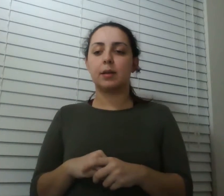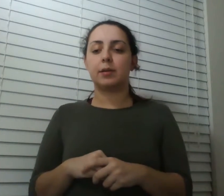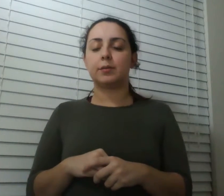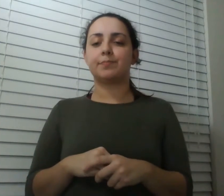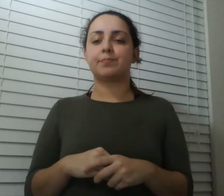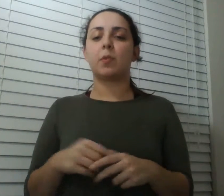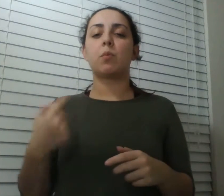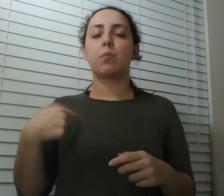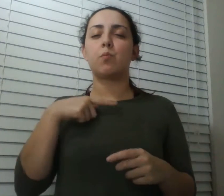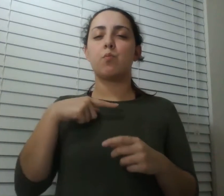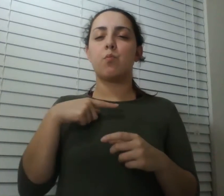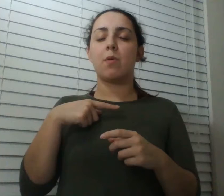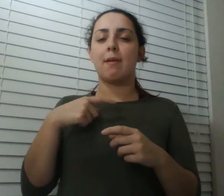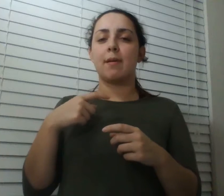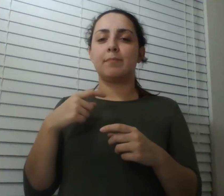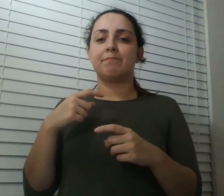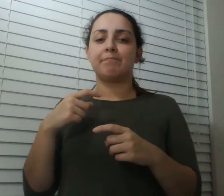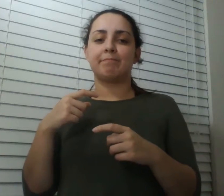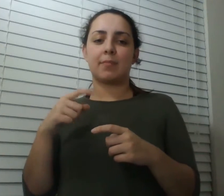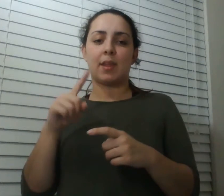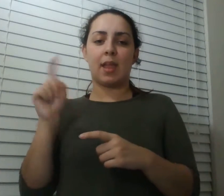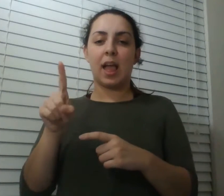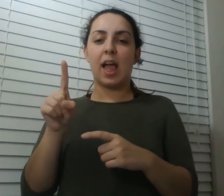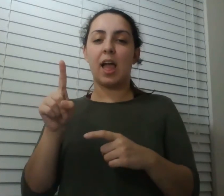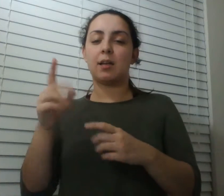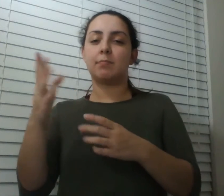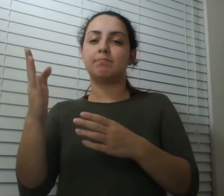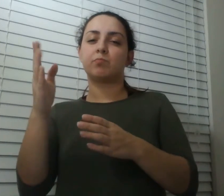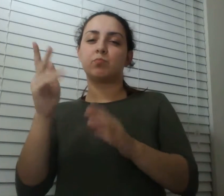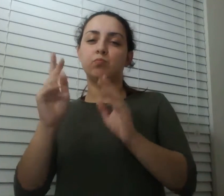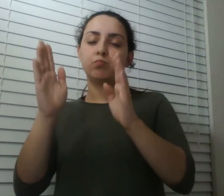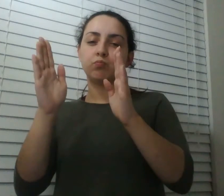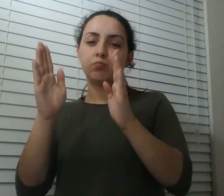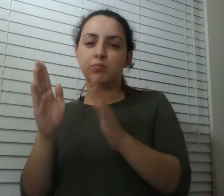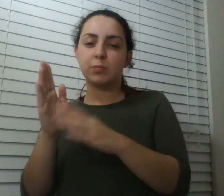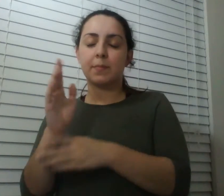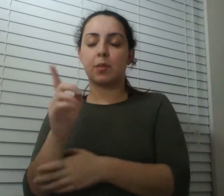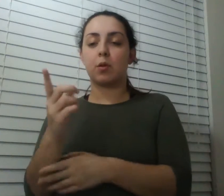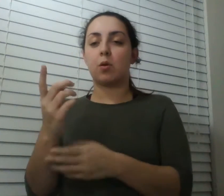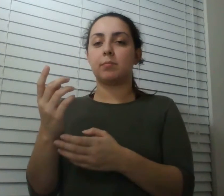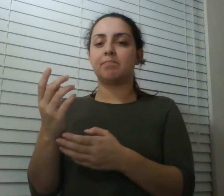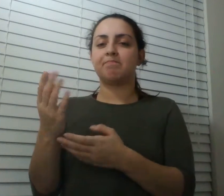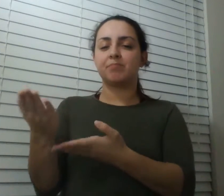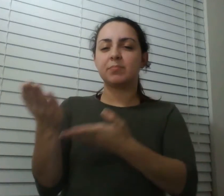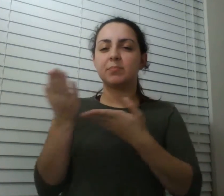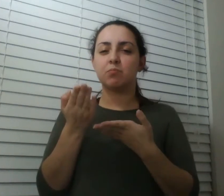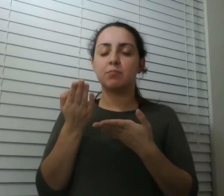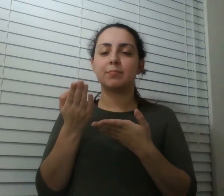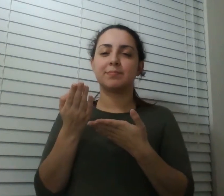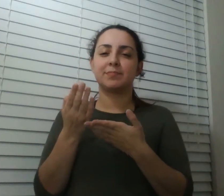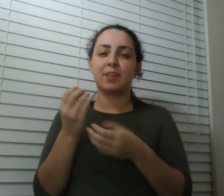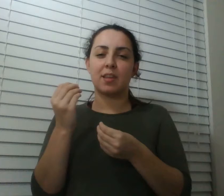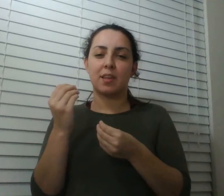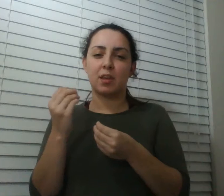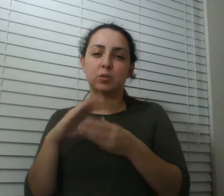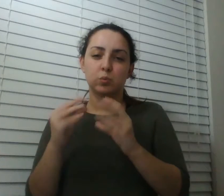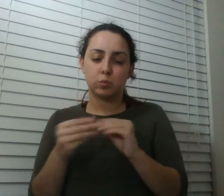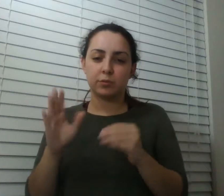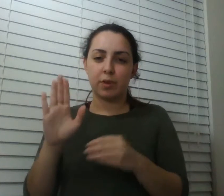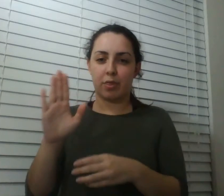and when you listen to these different accounts my experience of childbirth pain was um it sounds like there's a certain point where